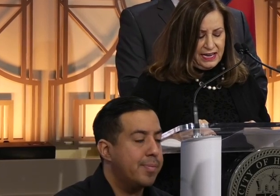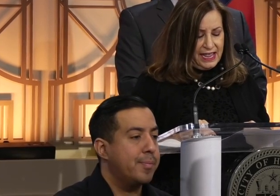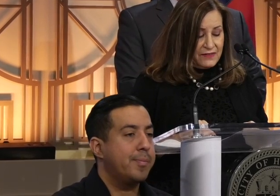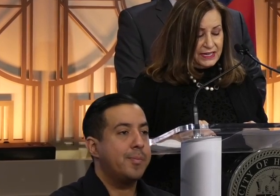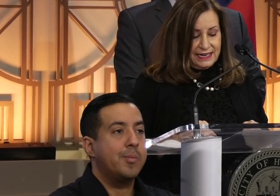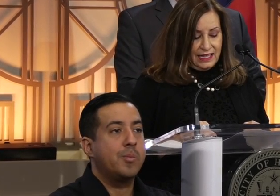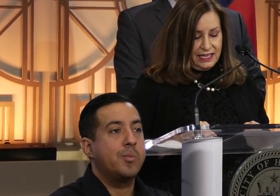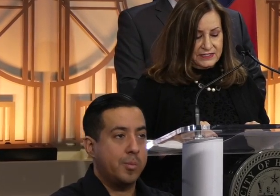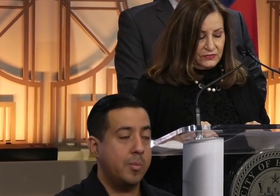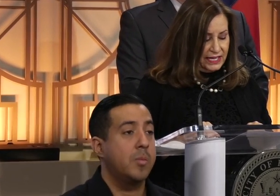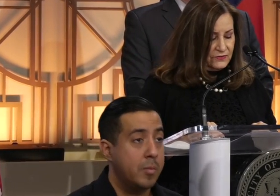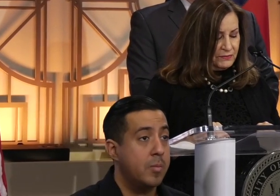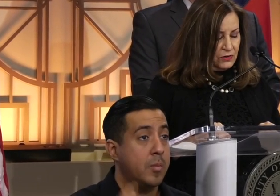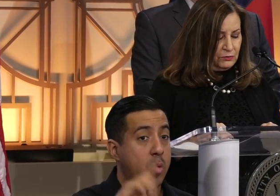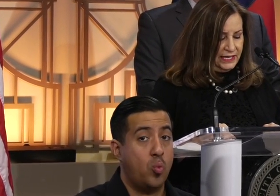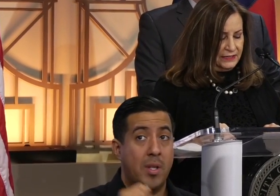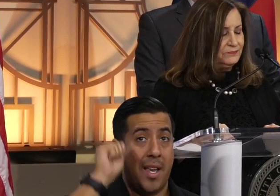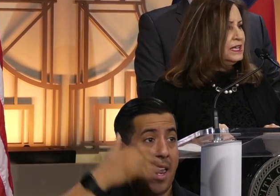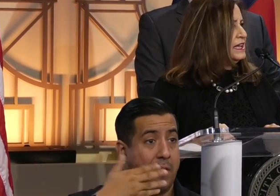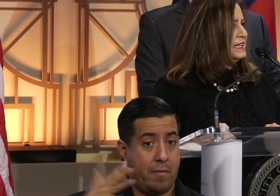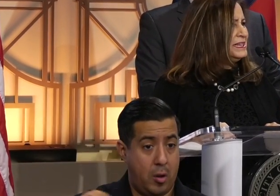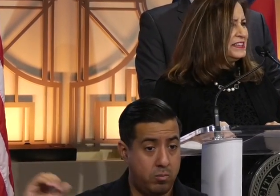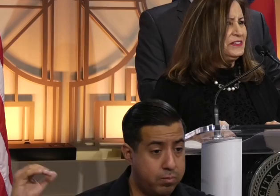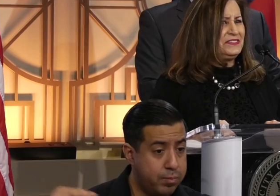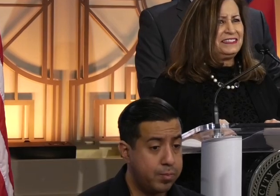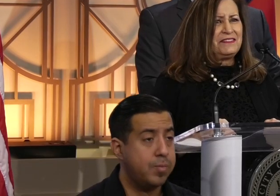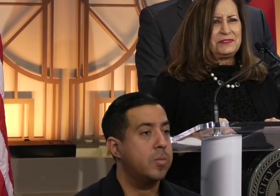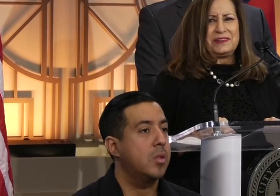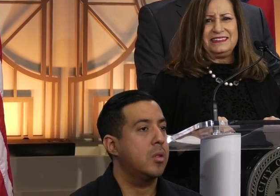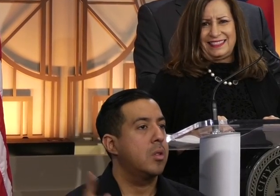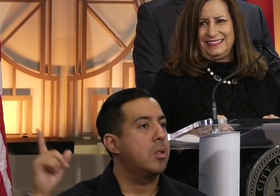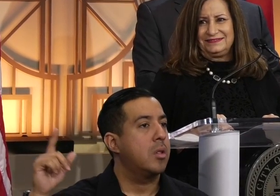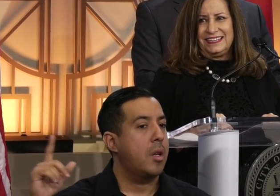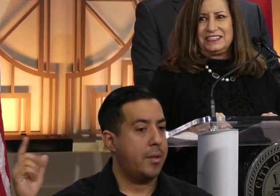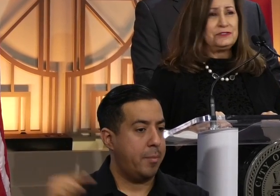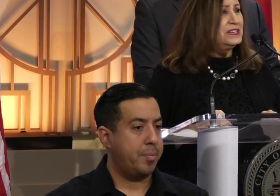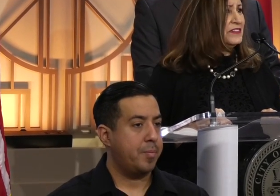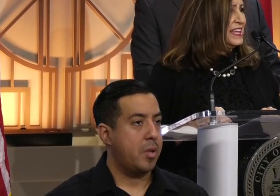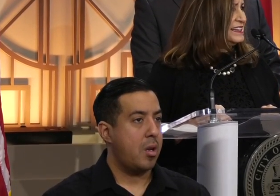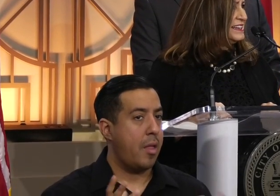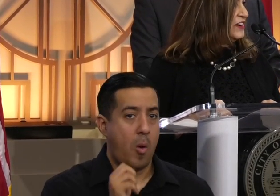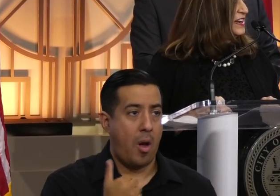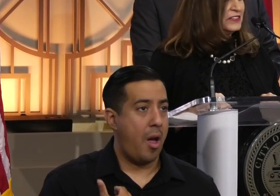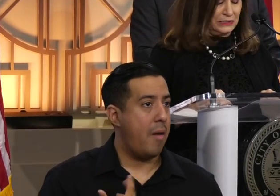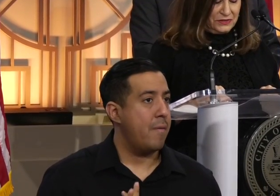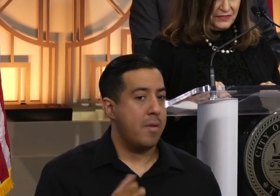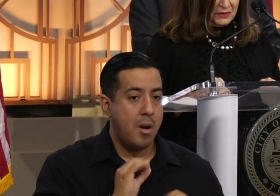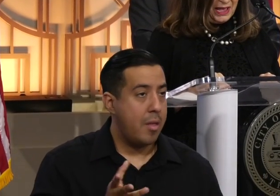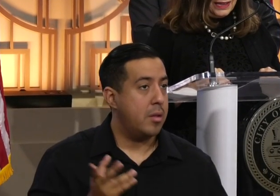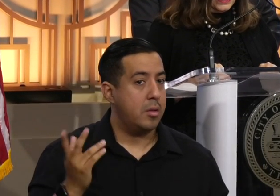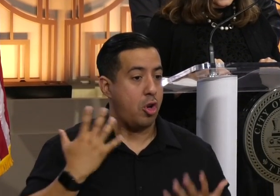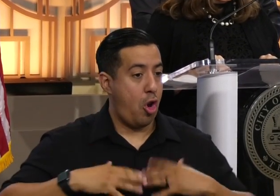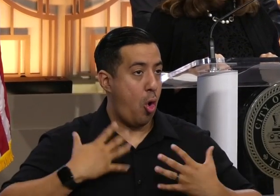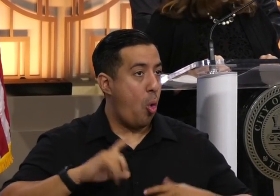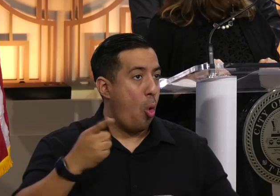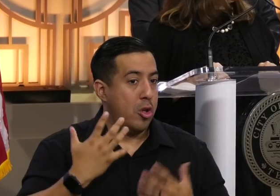Afghan allies fled from their homeland, let me tell you, they left with nothing, just whatever they could carry in the clothes on their